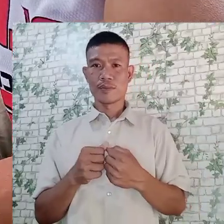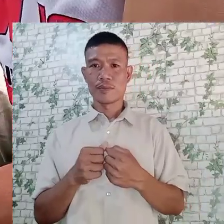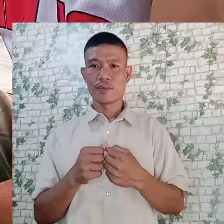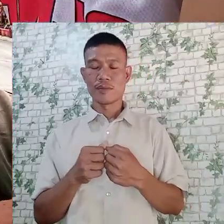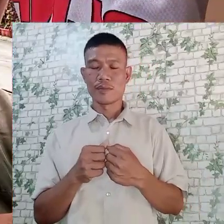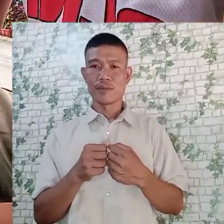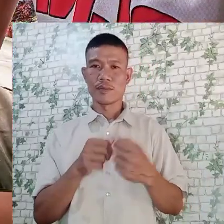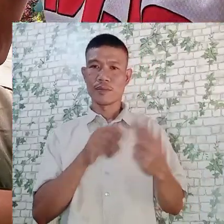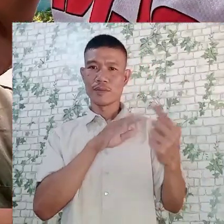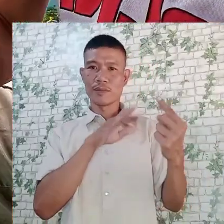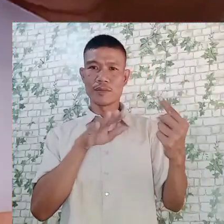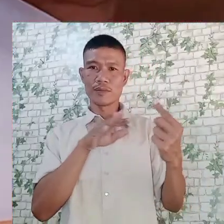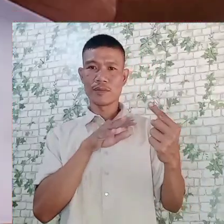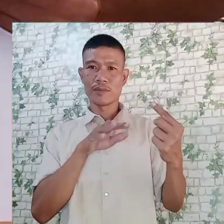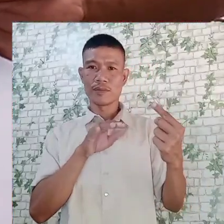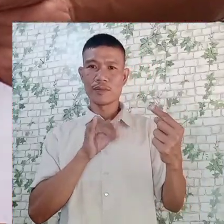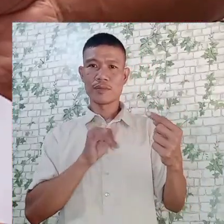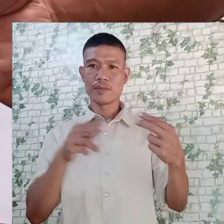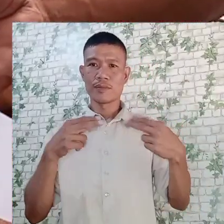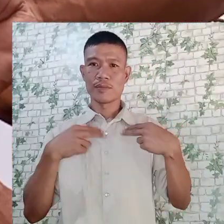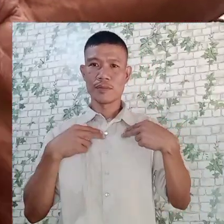as you can see, I have already my dimension.